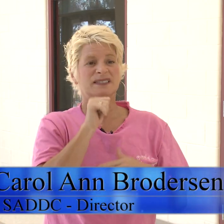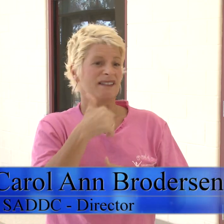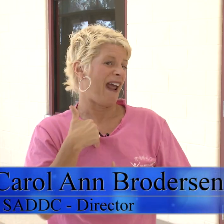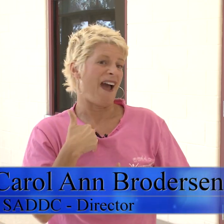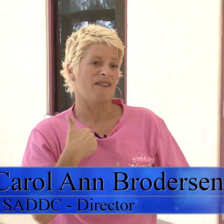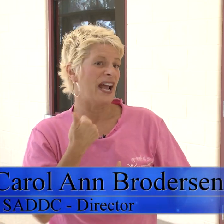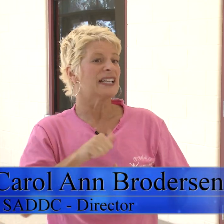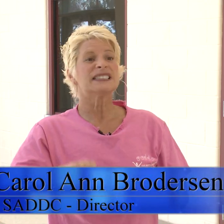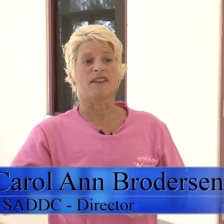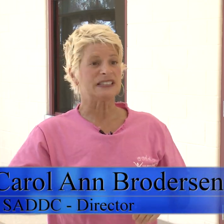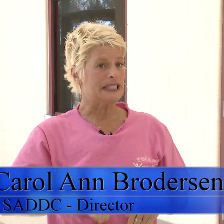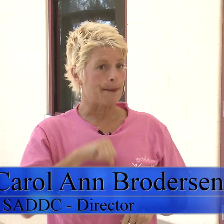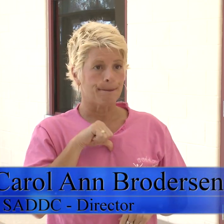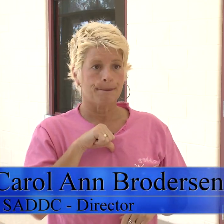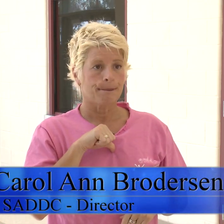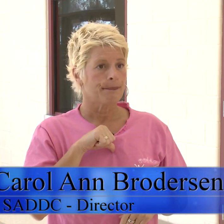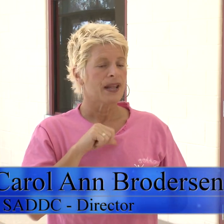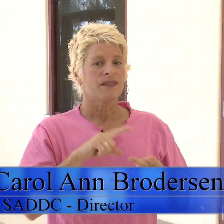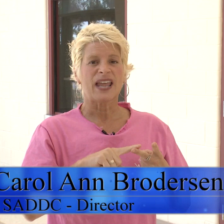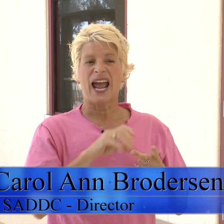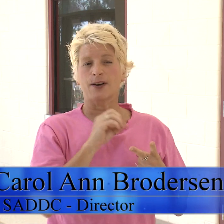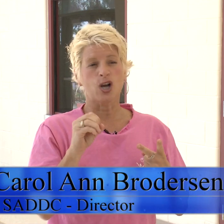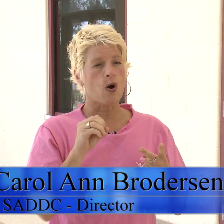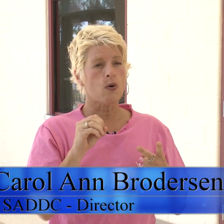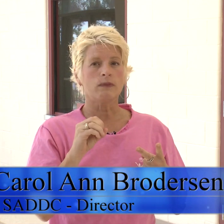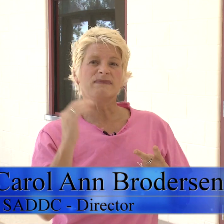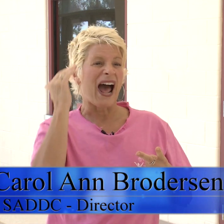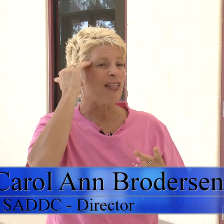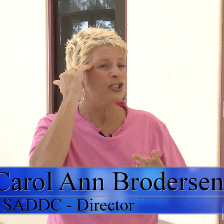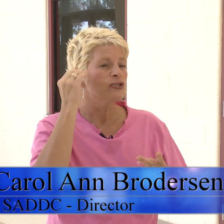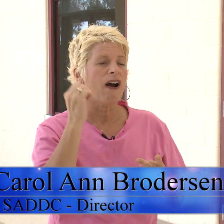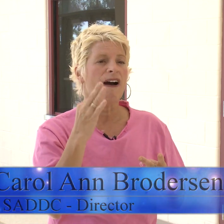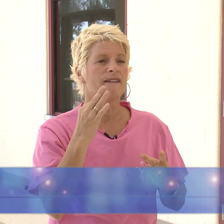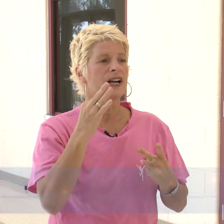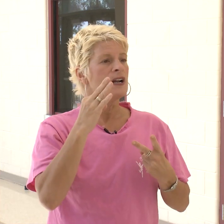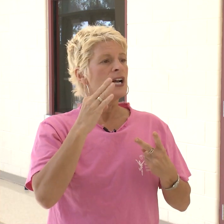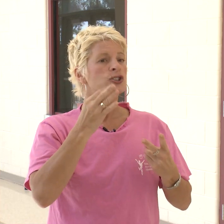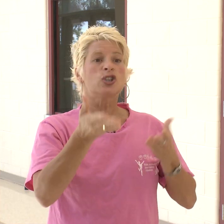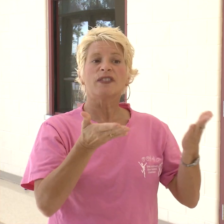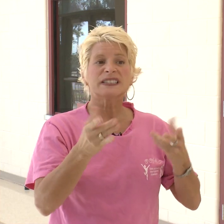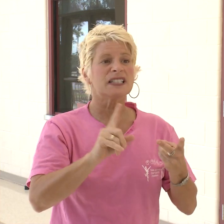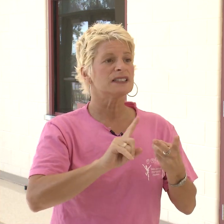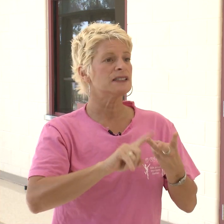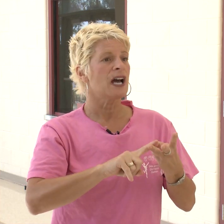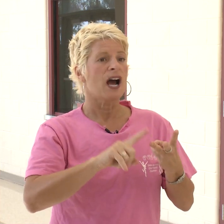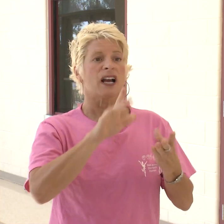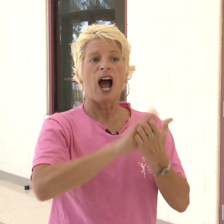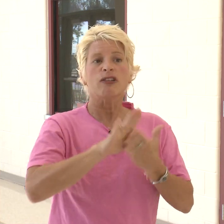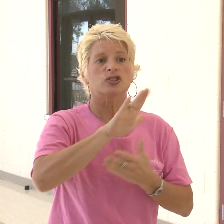didn't have any self-esteem. They had no knowledge of services, colleges,